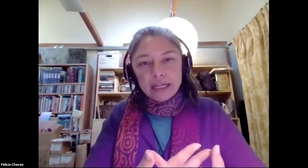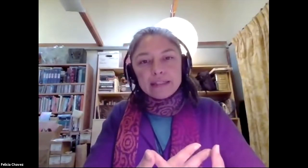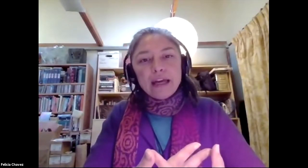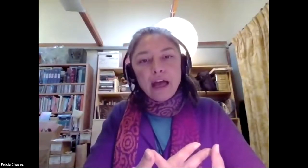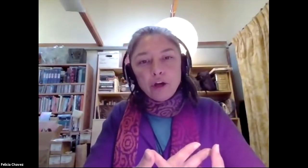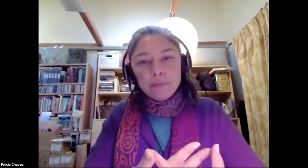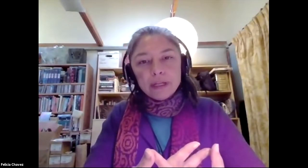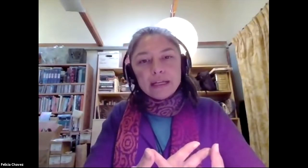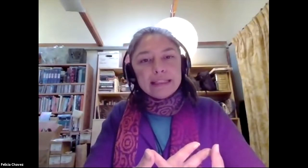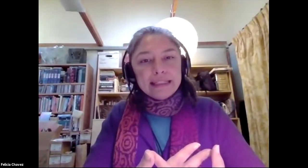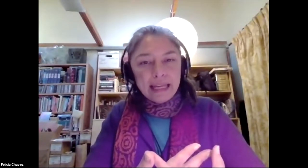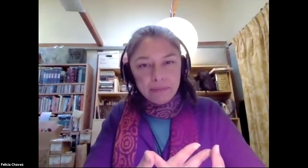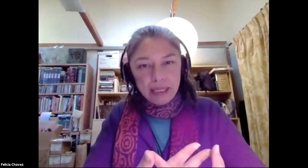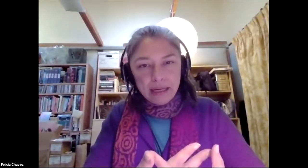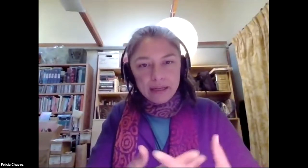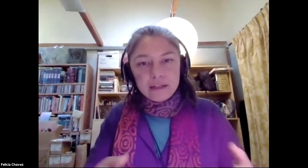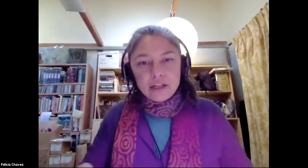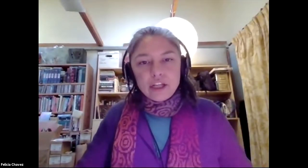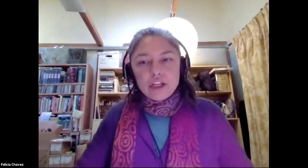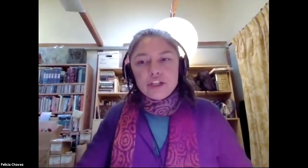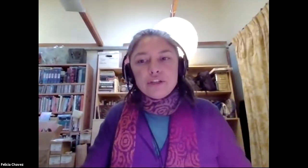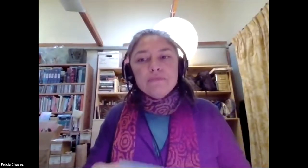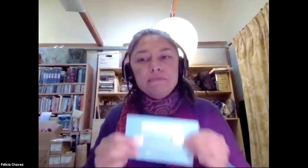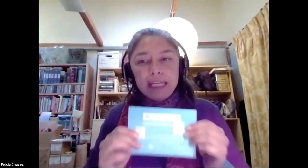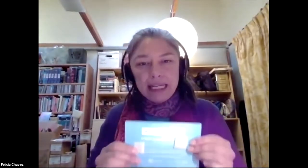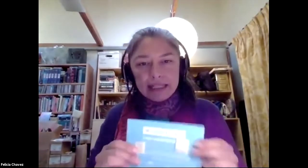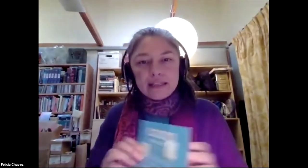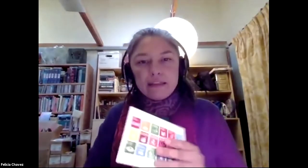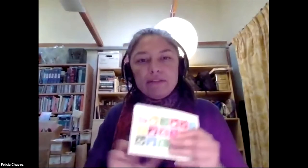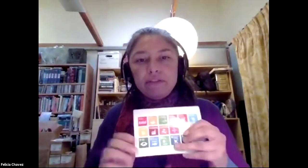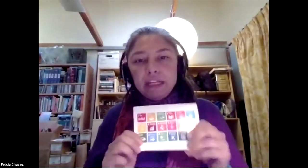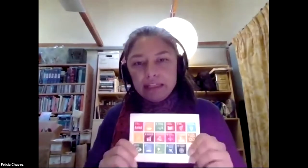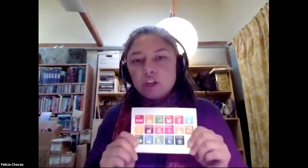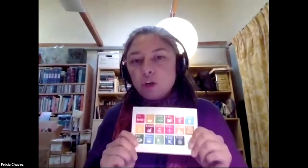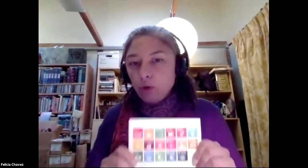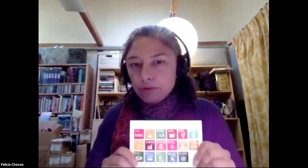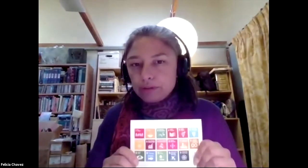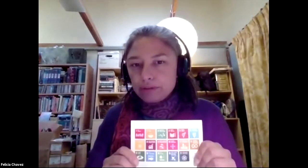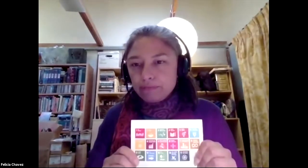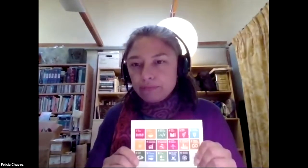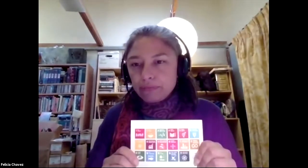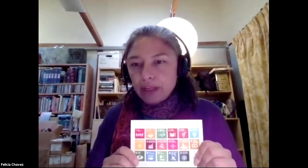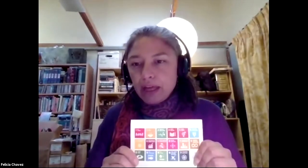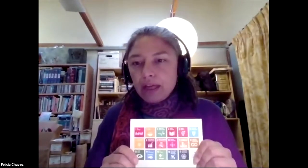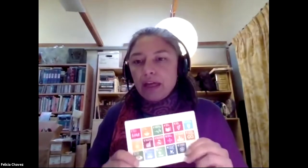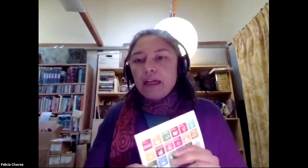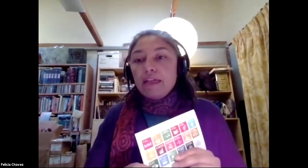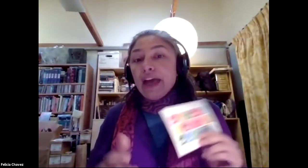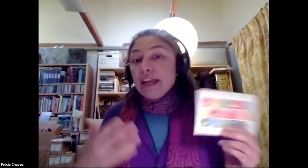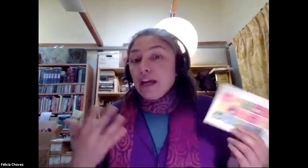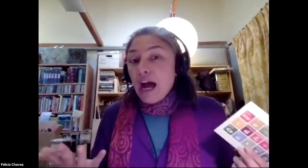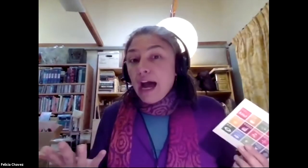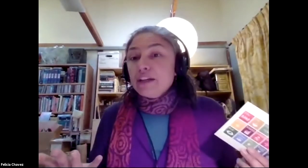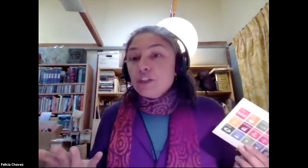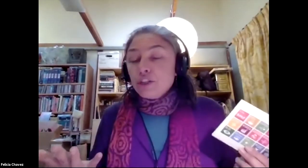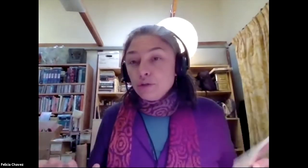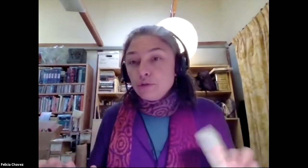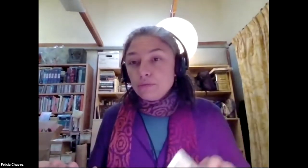help zambia to meet these goals that i assume